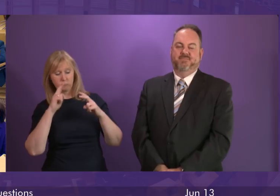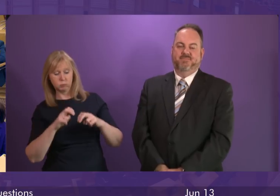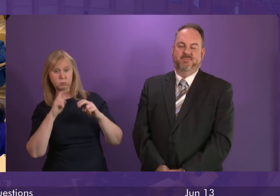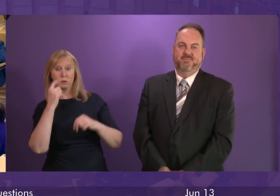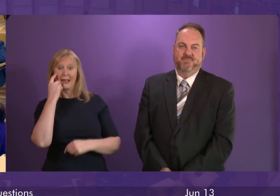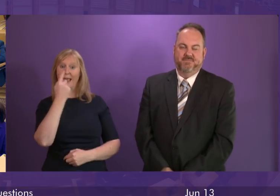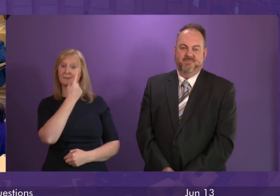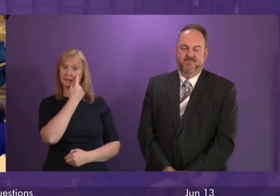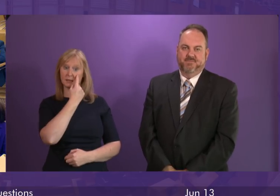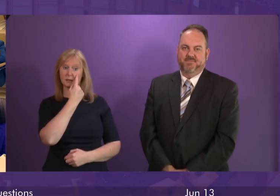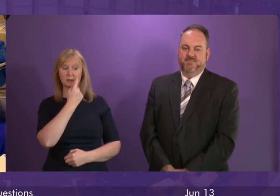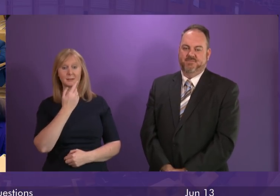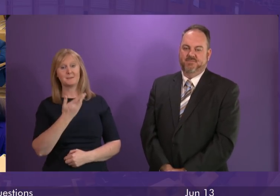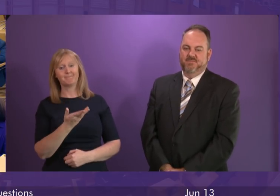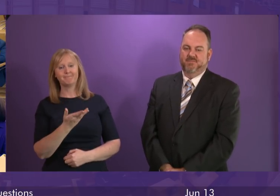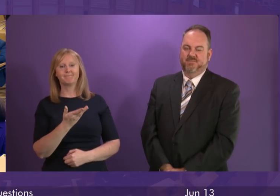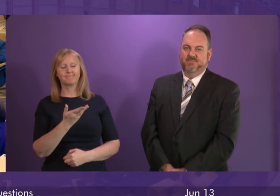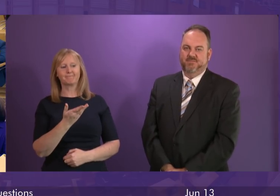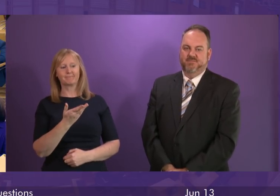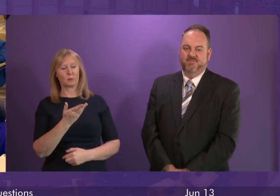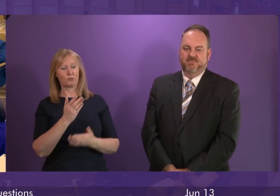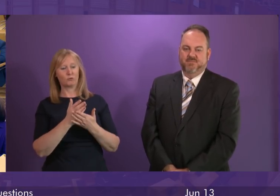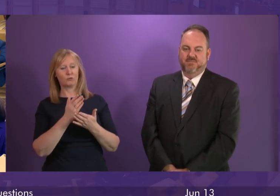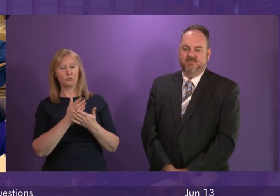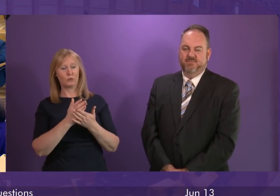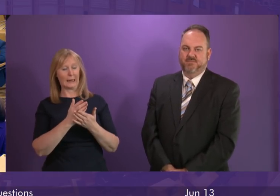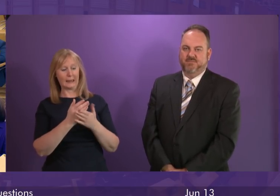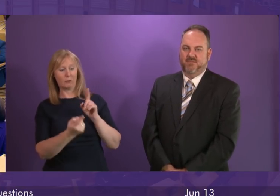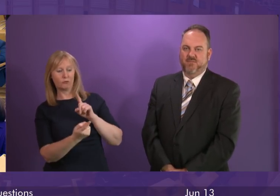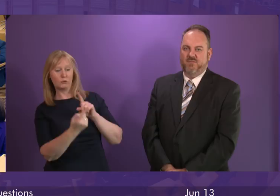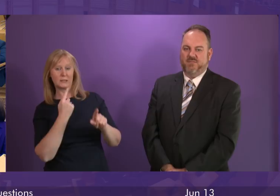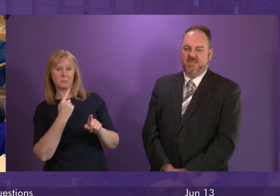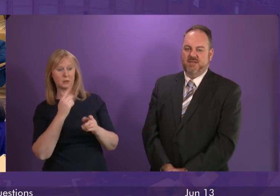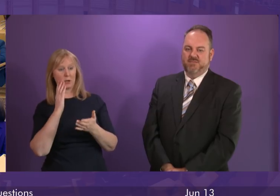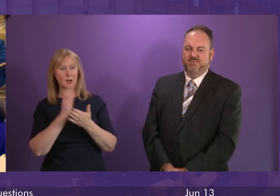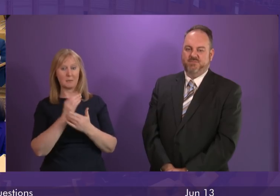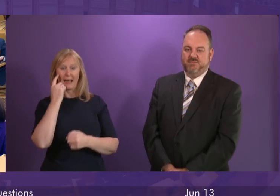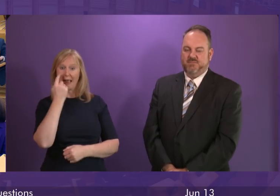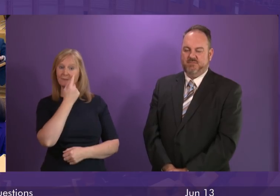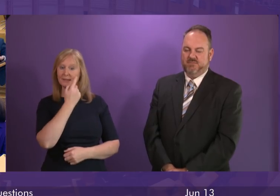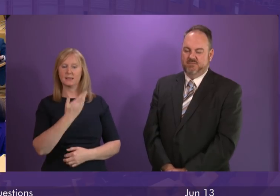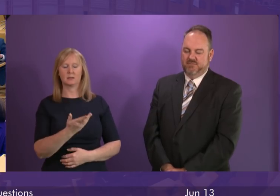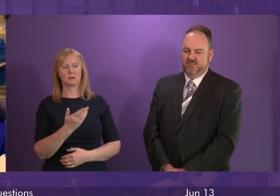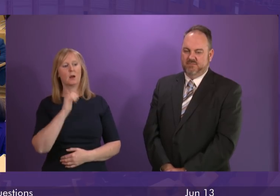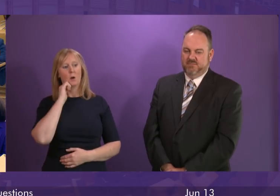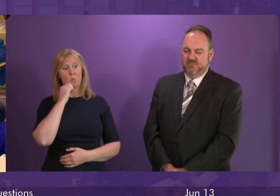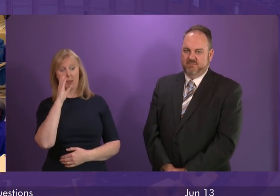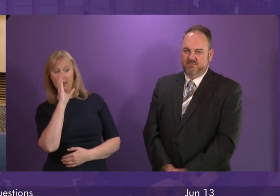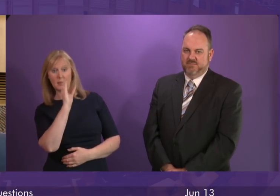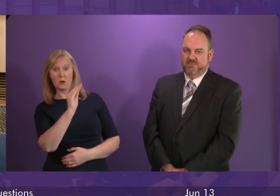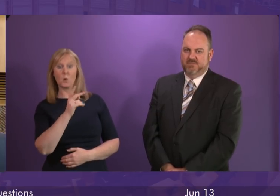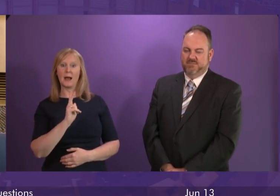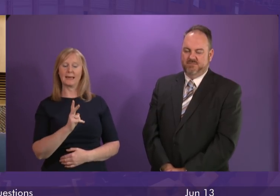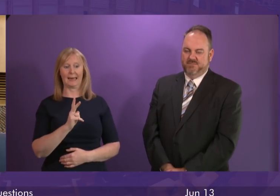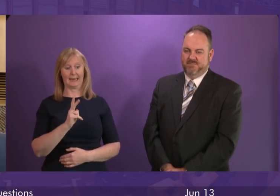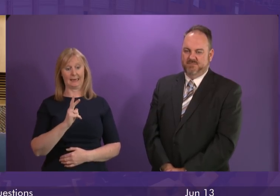evidence. So Ruth Davidson never quite manages to respond to the actual evidence. So let me set it out for her again. When